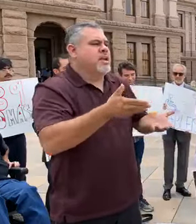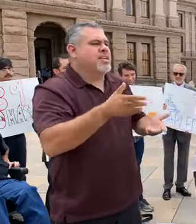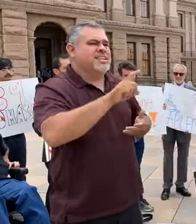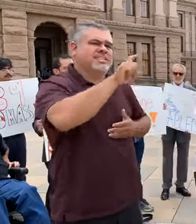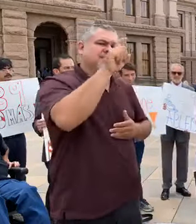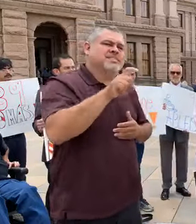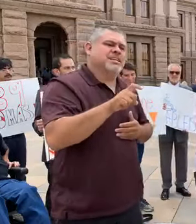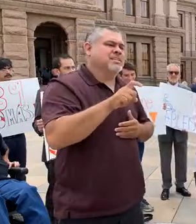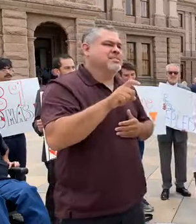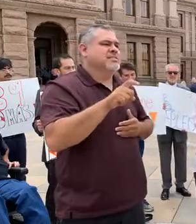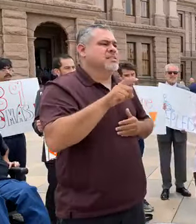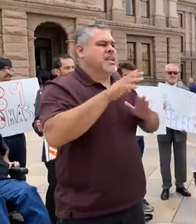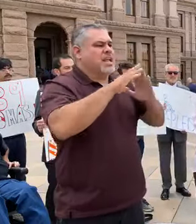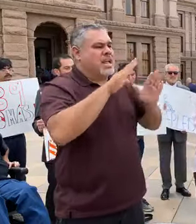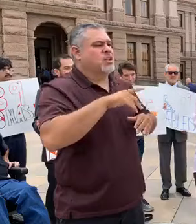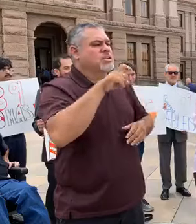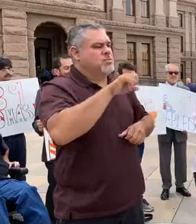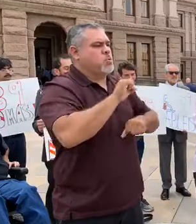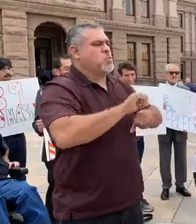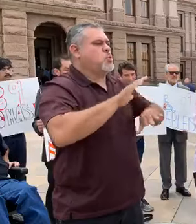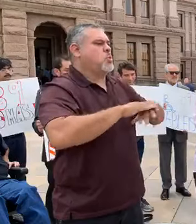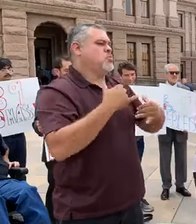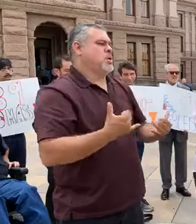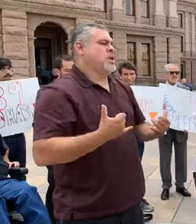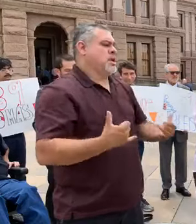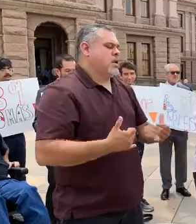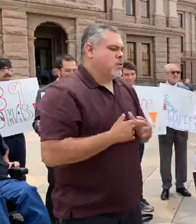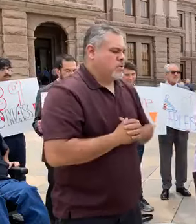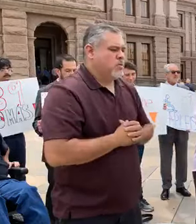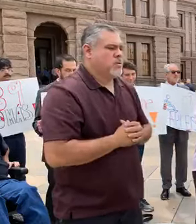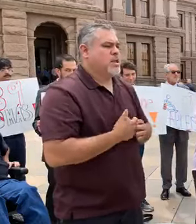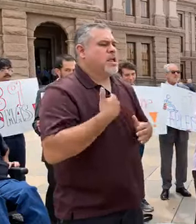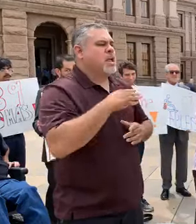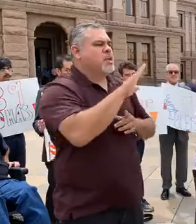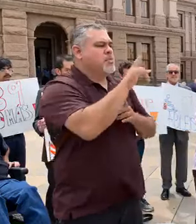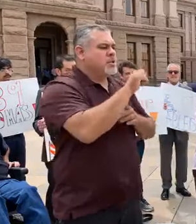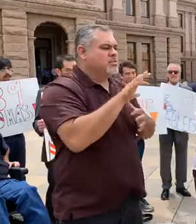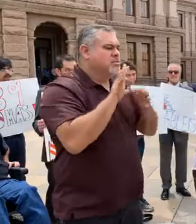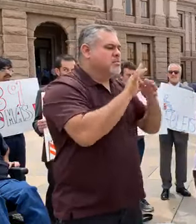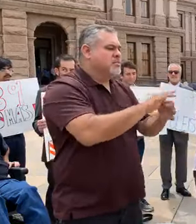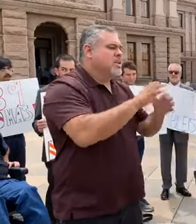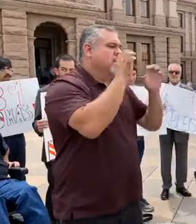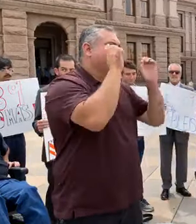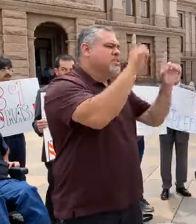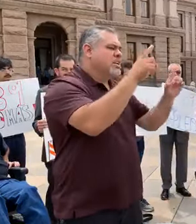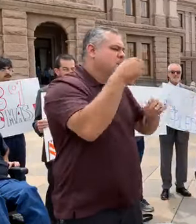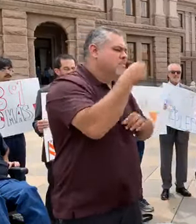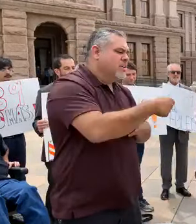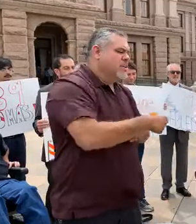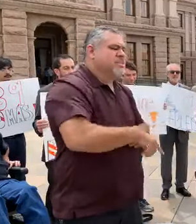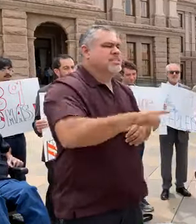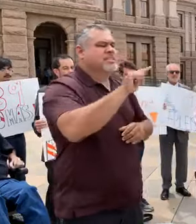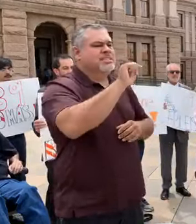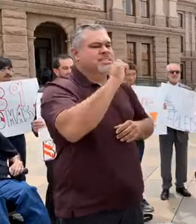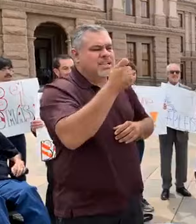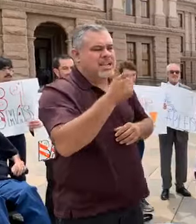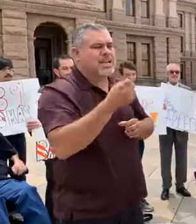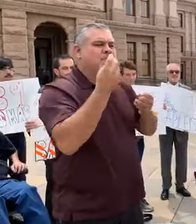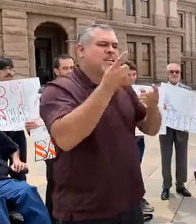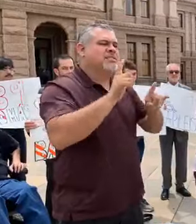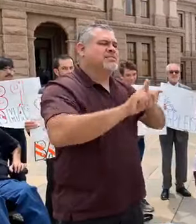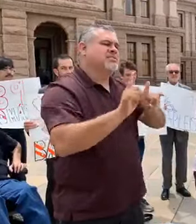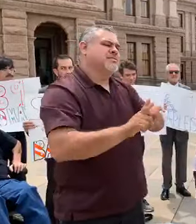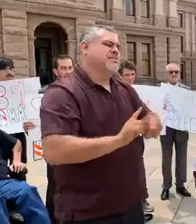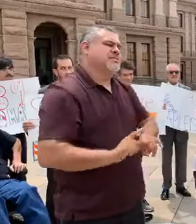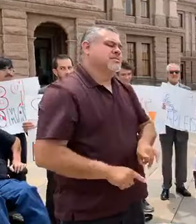Texas House needs to be working on right now. There are bills about education funding, taxes and so many